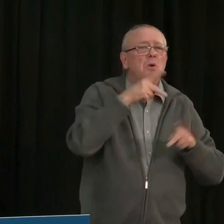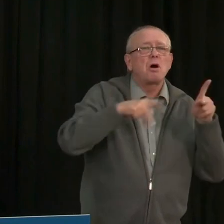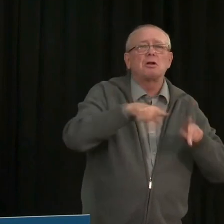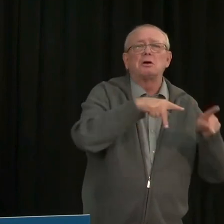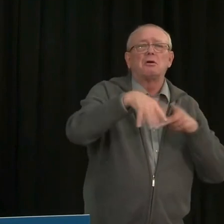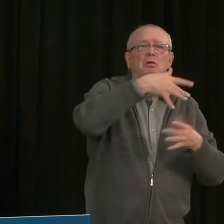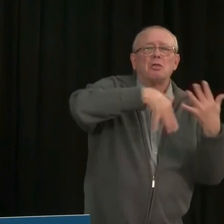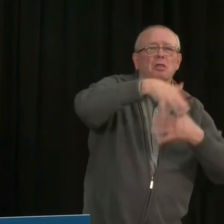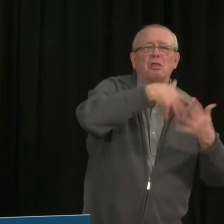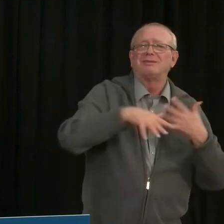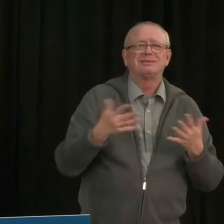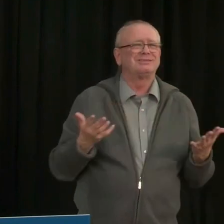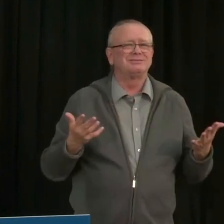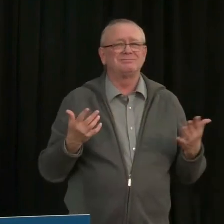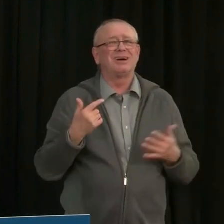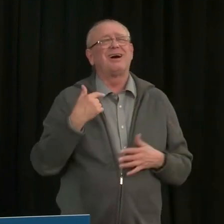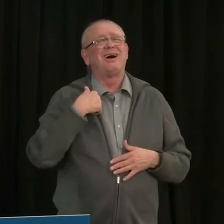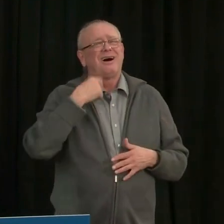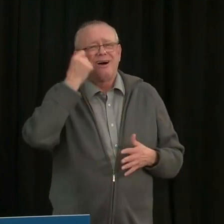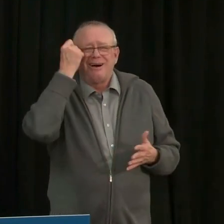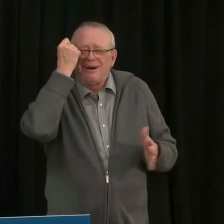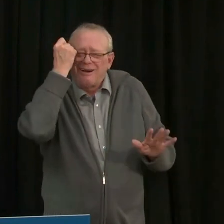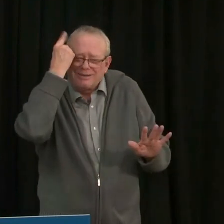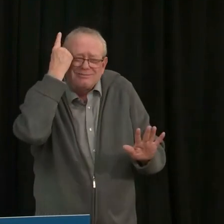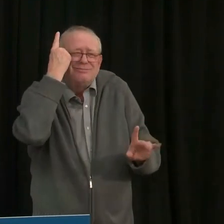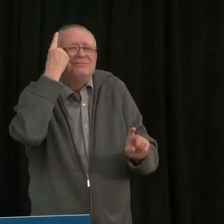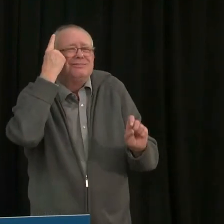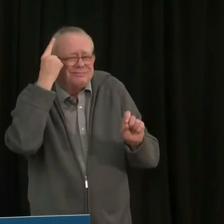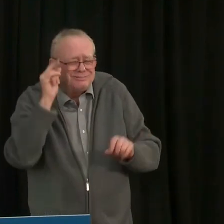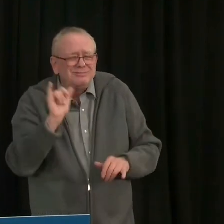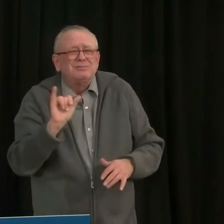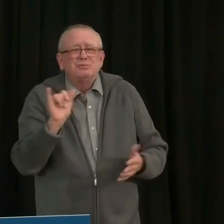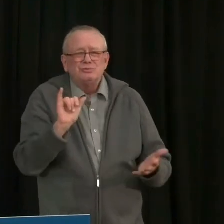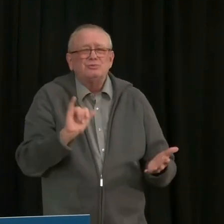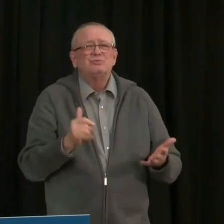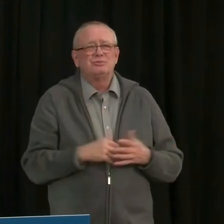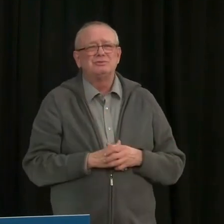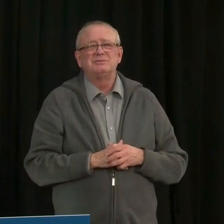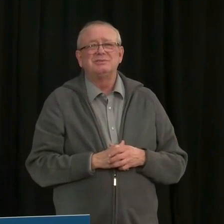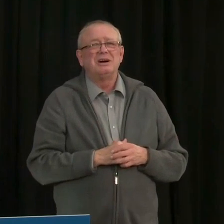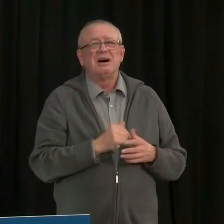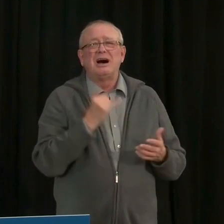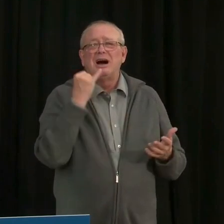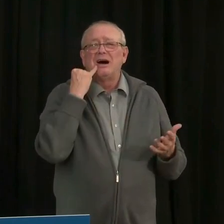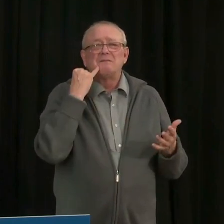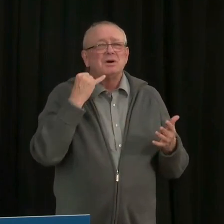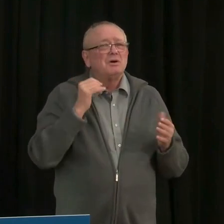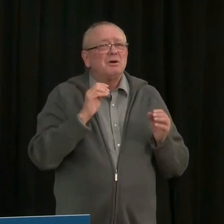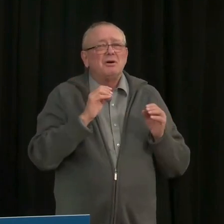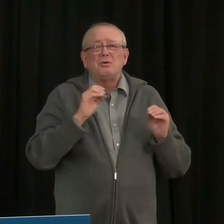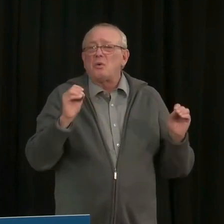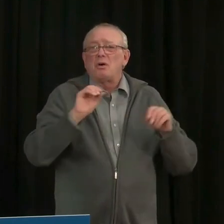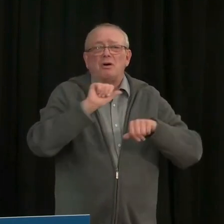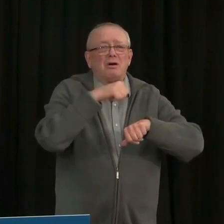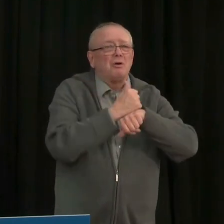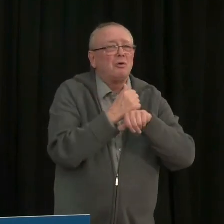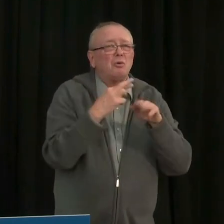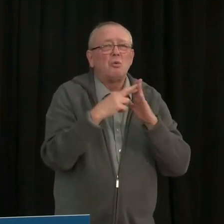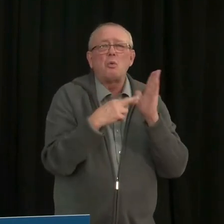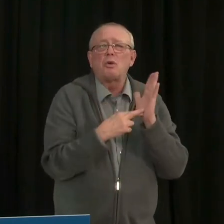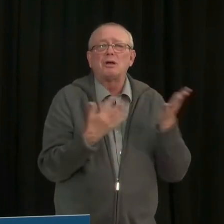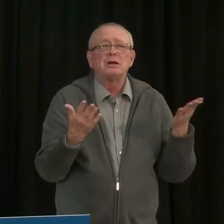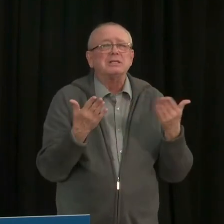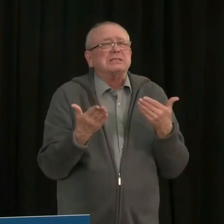that reaction, but here's the reality. If we don't take these kinds of simple measures and make these sorts of